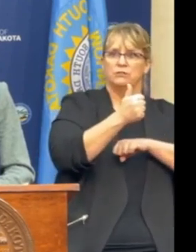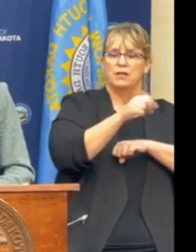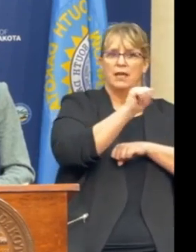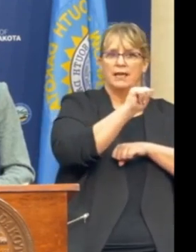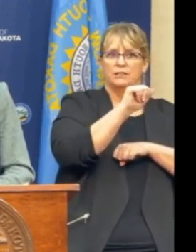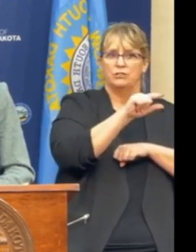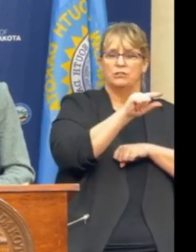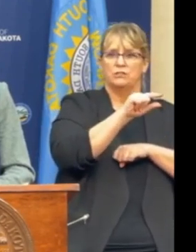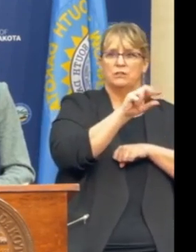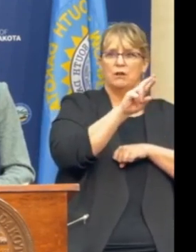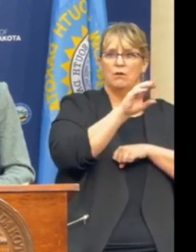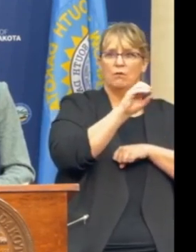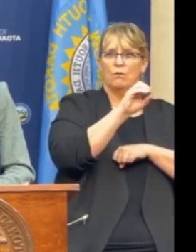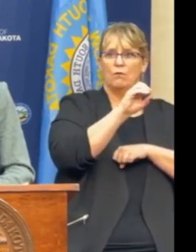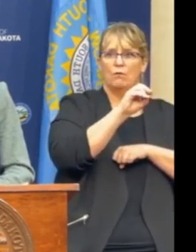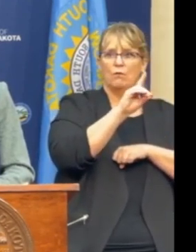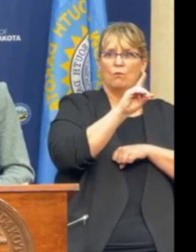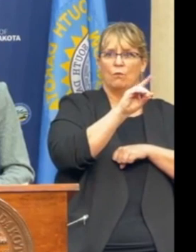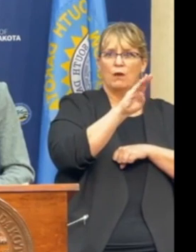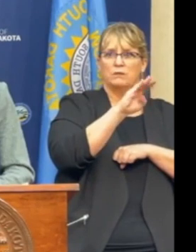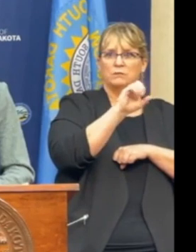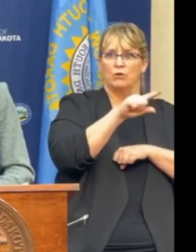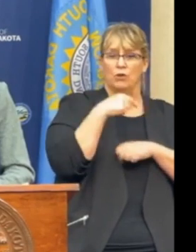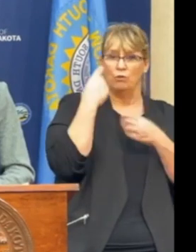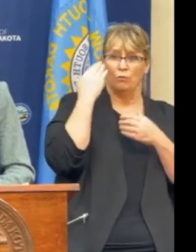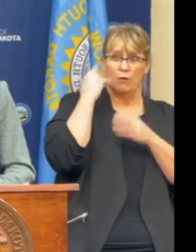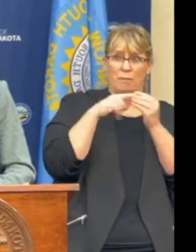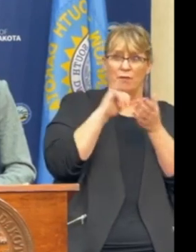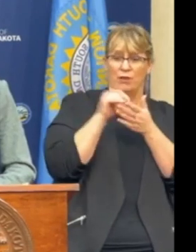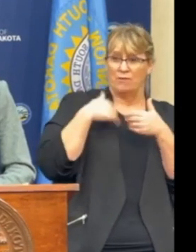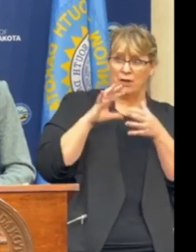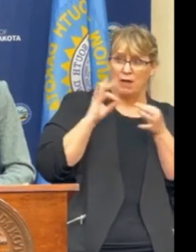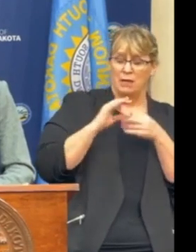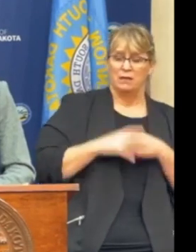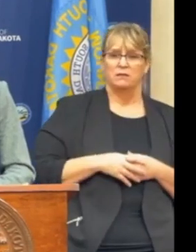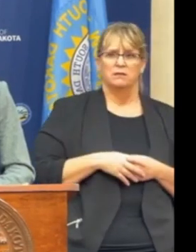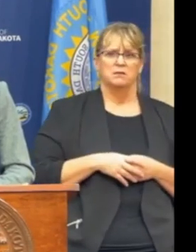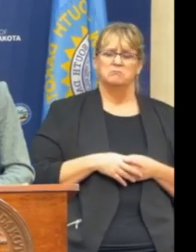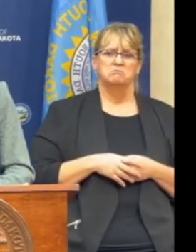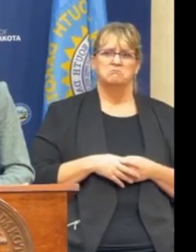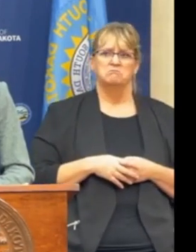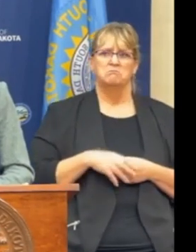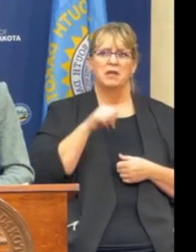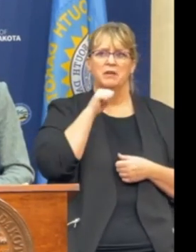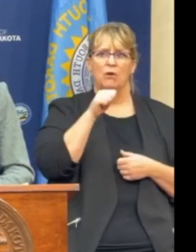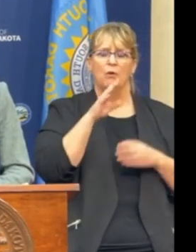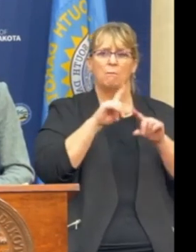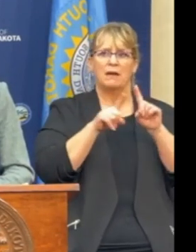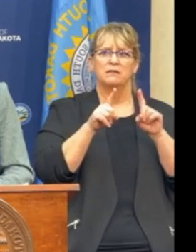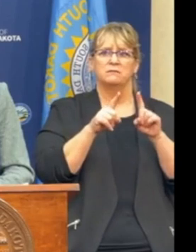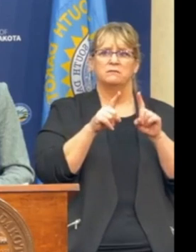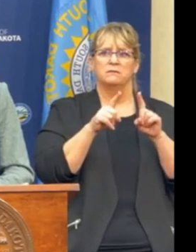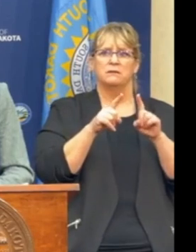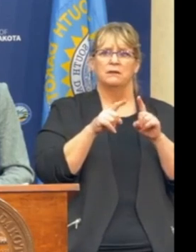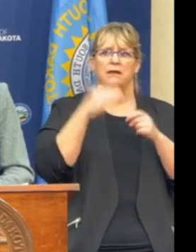Are you aware of those phone calls and their origins? Do you have a comment on them? I don't really other than the speaker's the one who told me about them